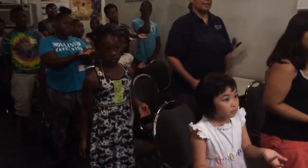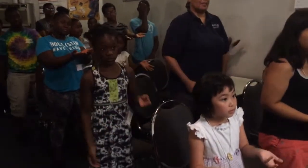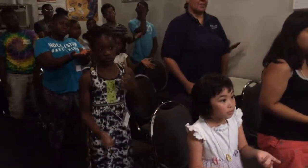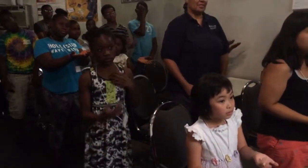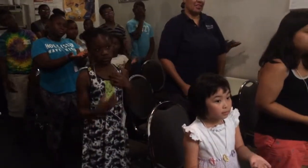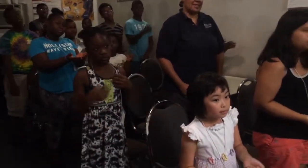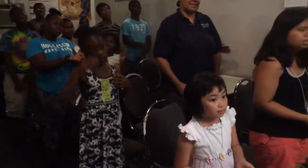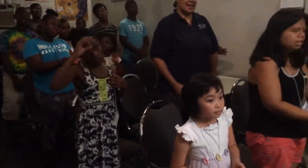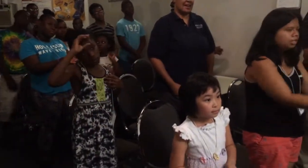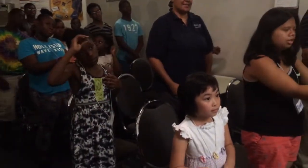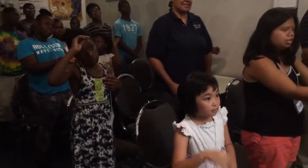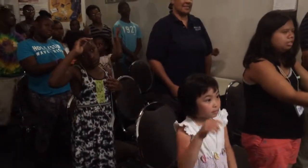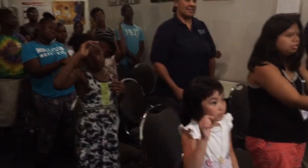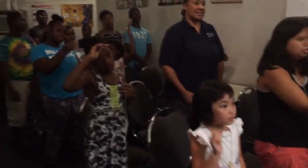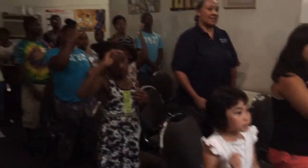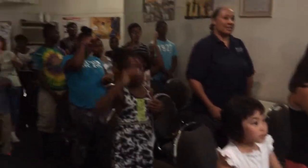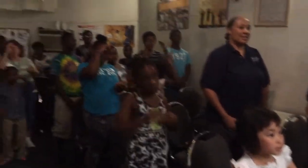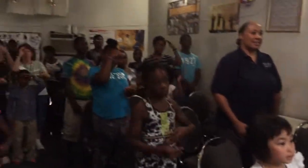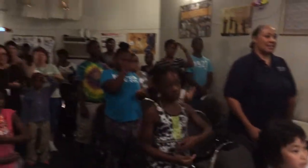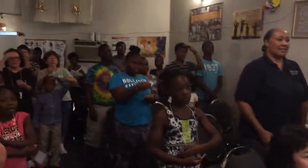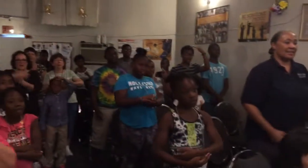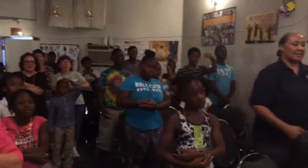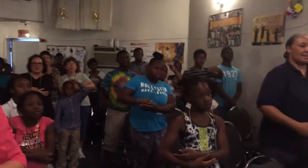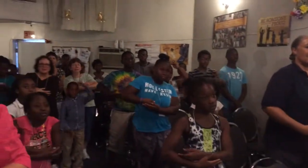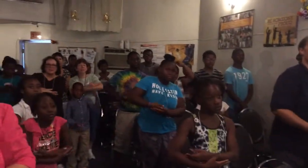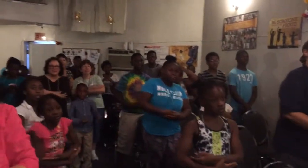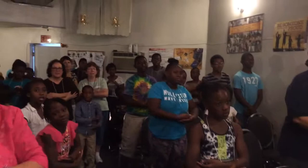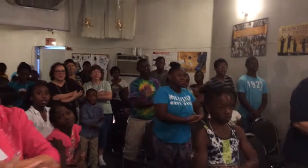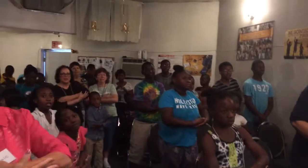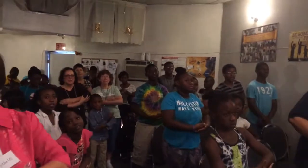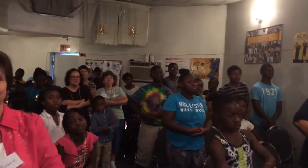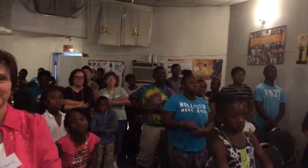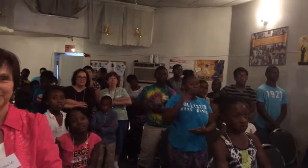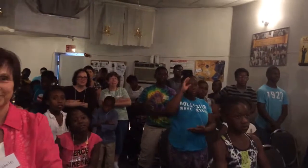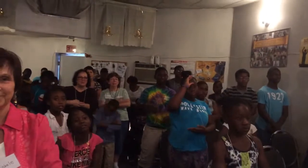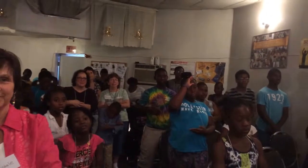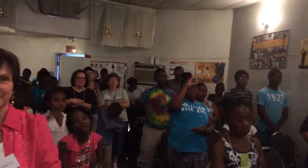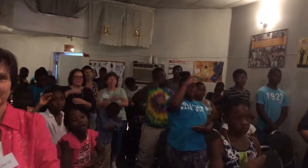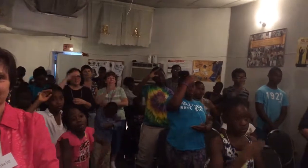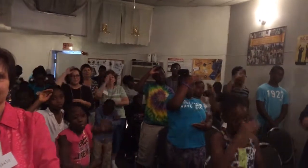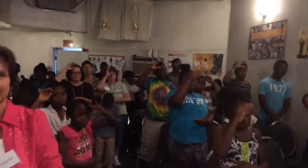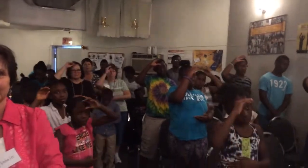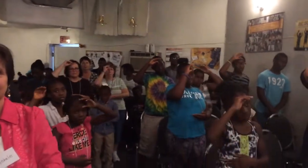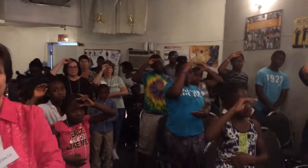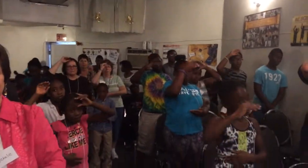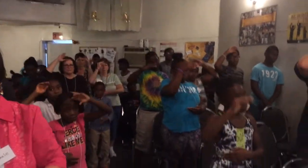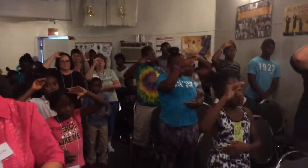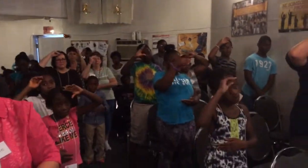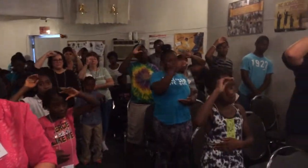He's only begotten son. So it's a boy. Boys wear hats, right? Boy.